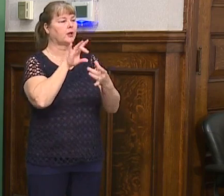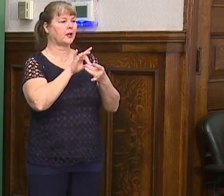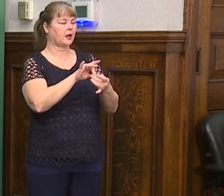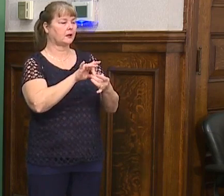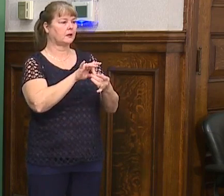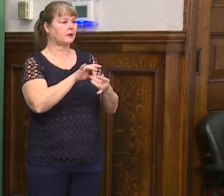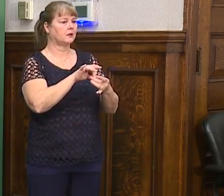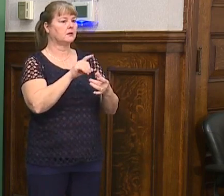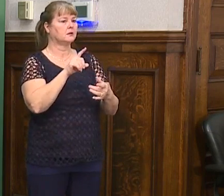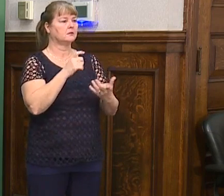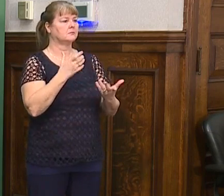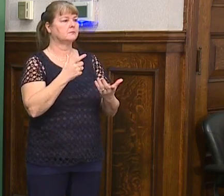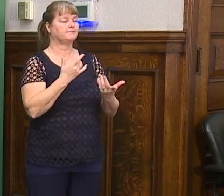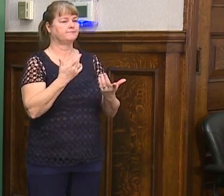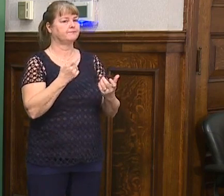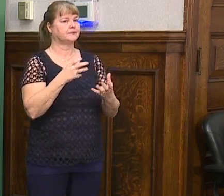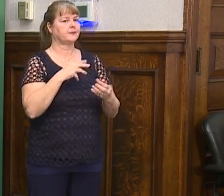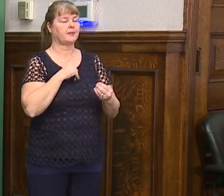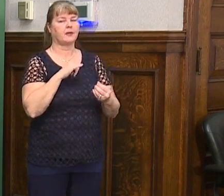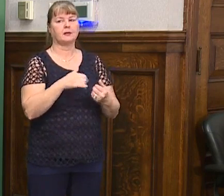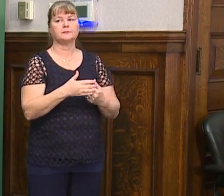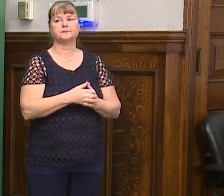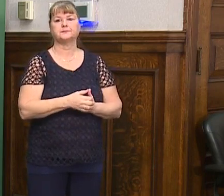Um, we just have to exercise some common sense.